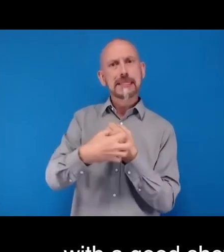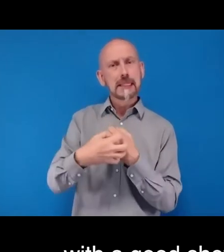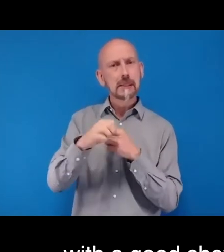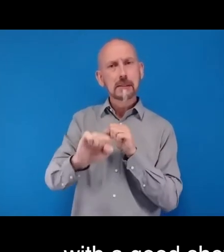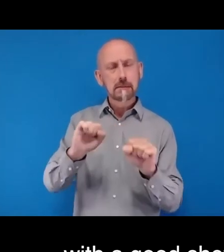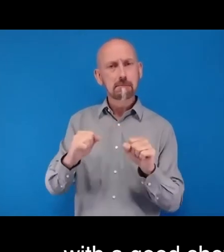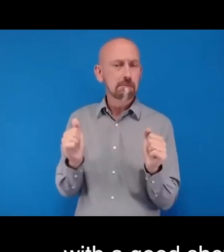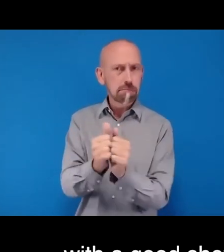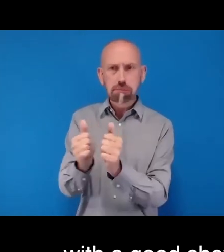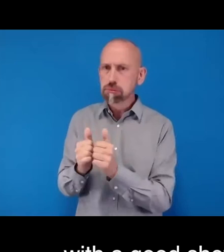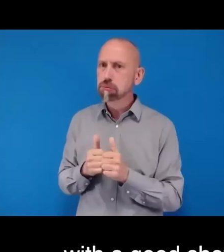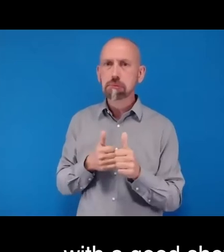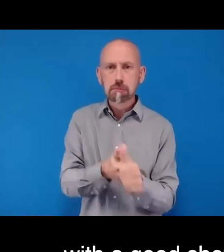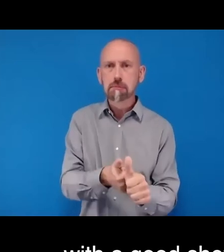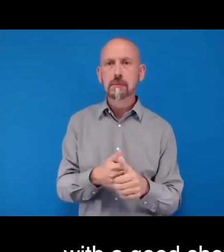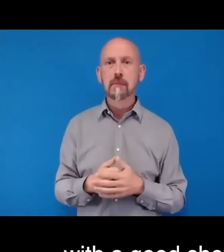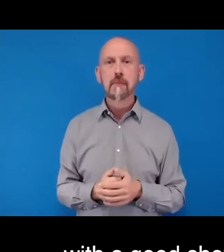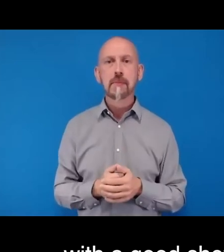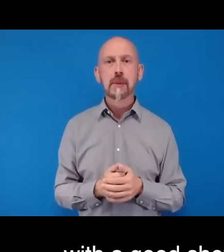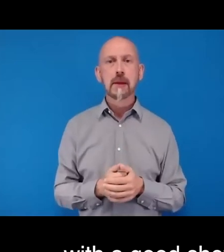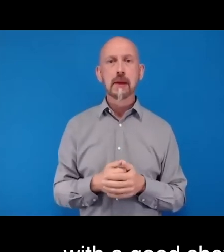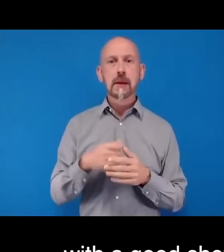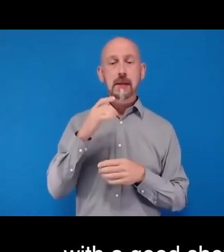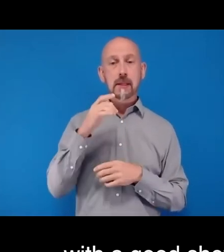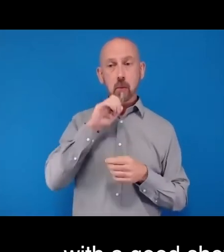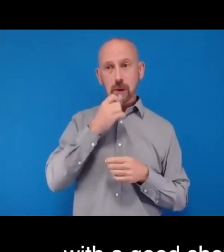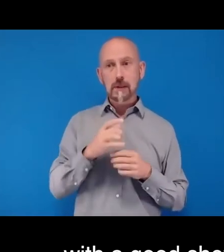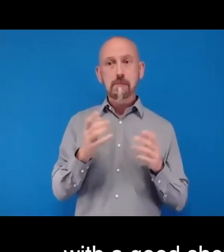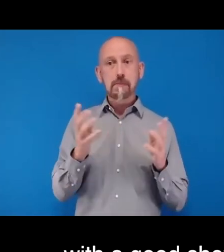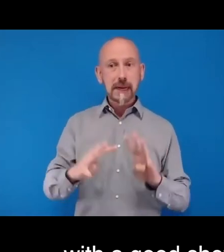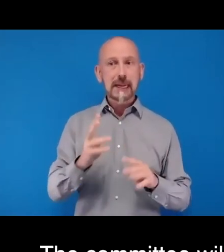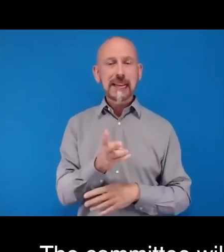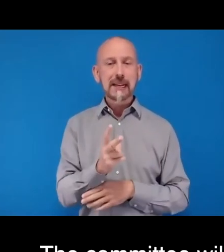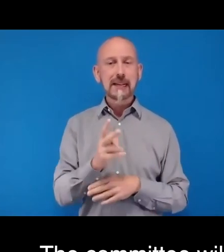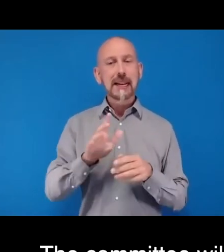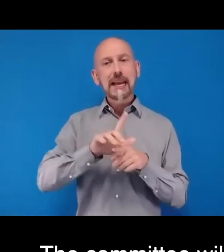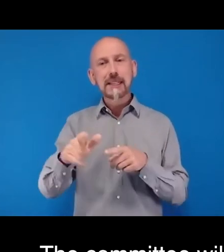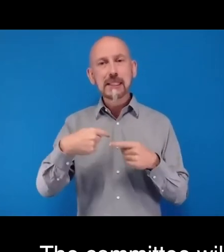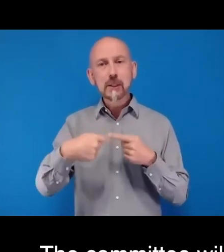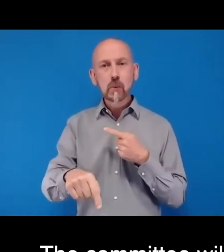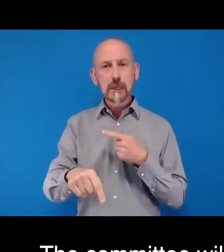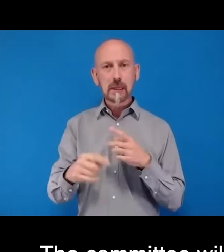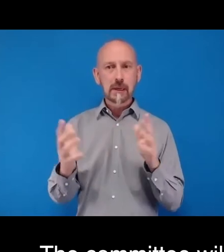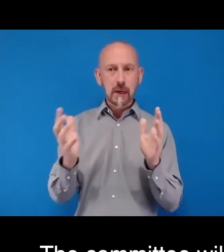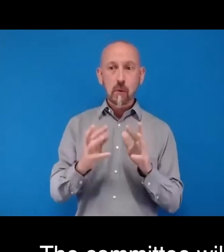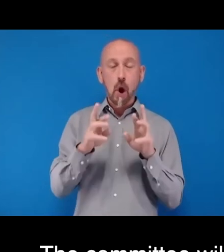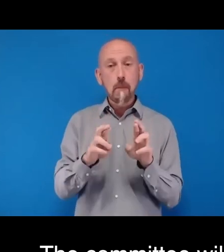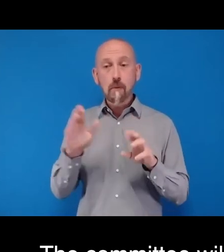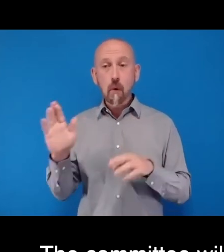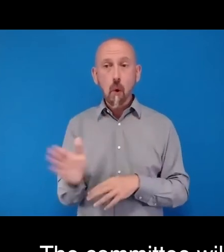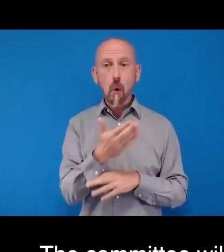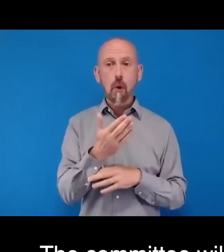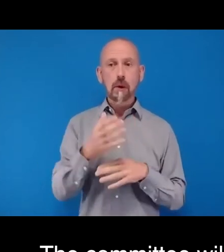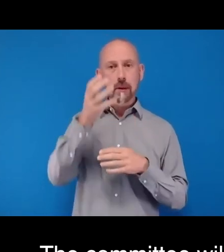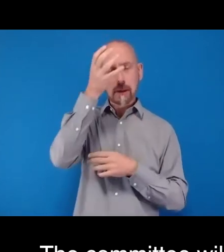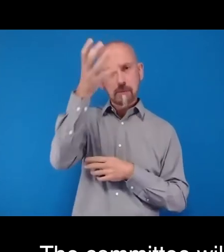The committee will return to the eye health item later this week, and we do hope all government delegates tuning in will